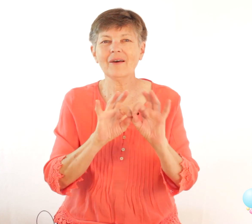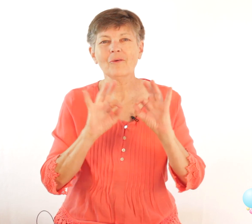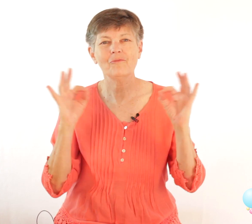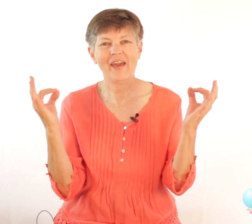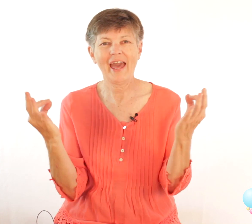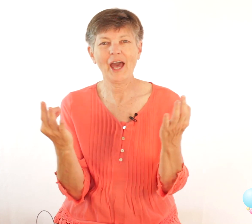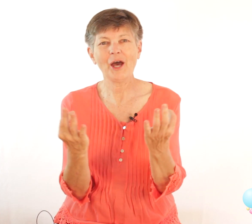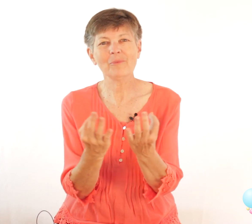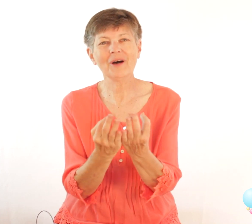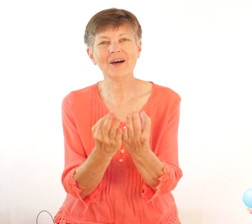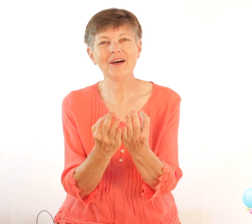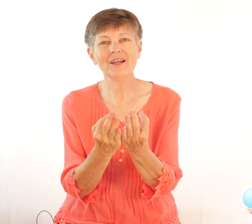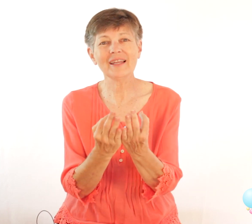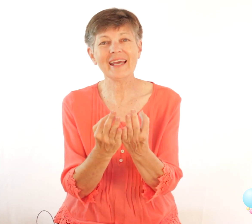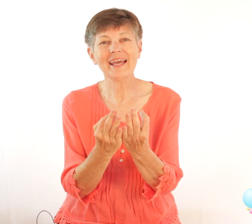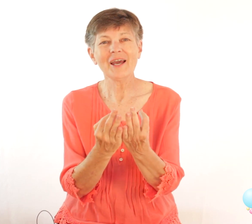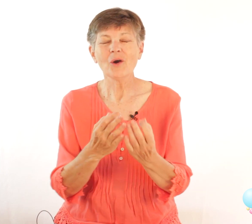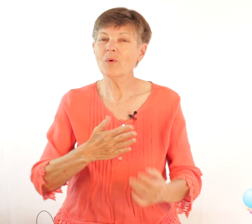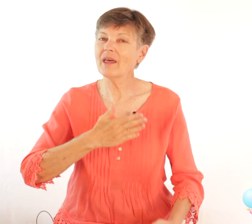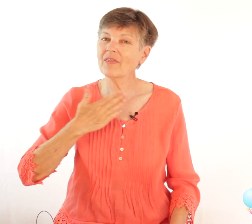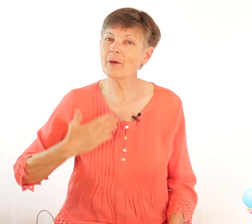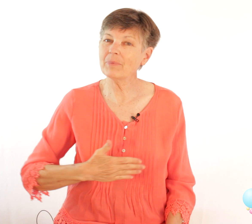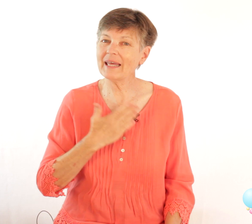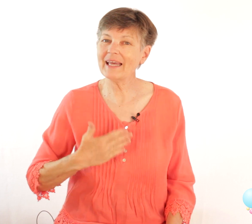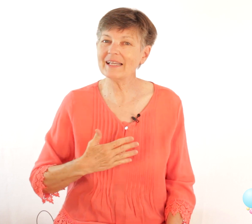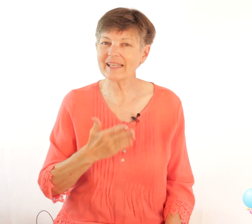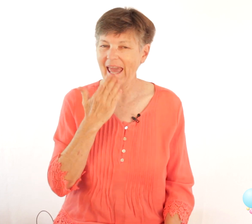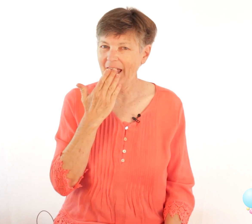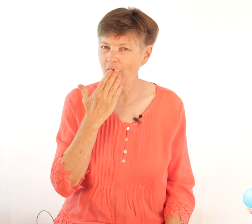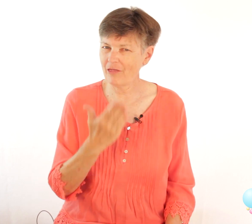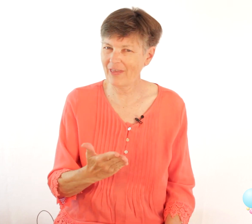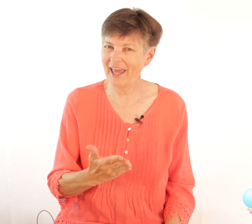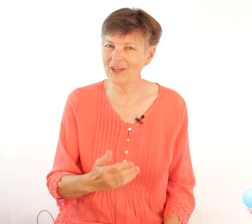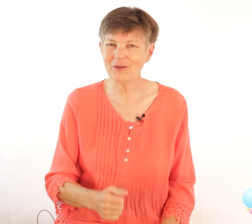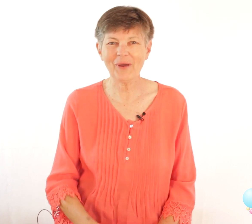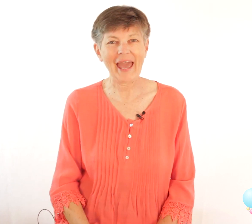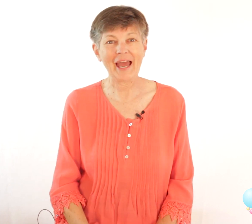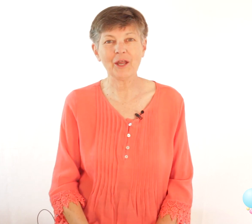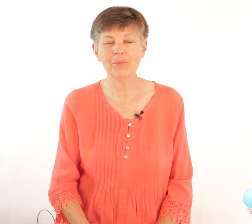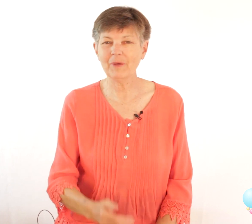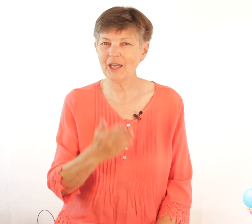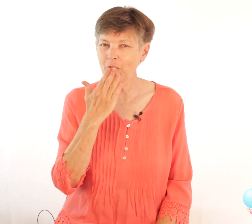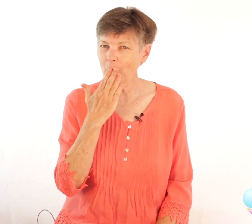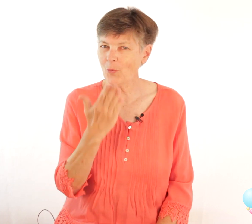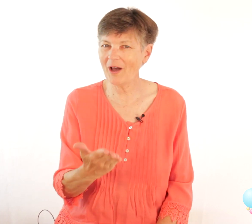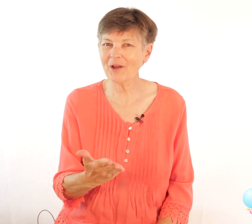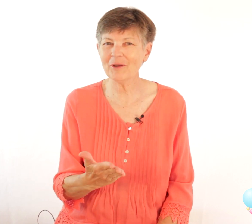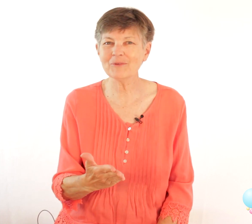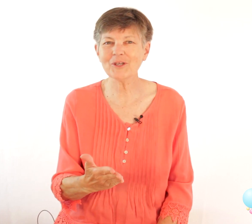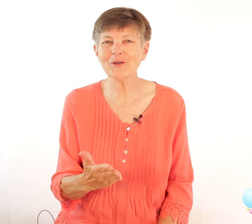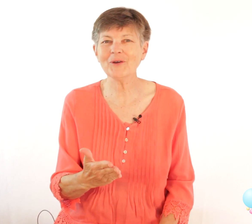family with a please and a thank you and a big you're welcome too